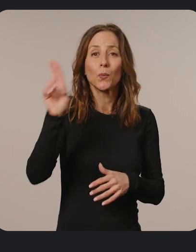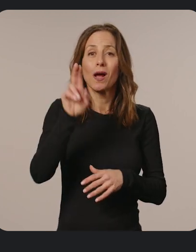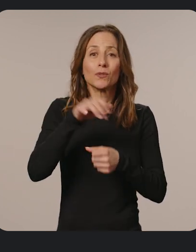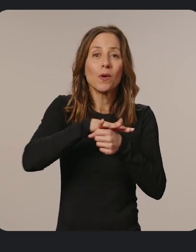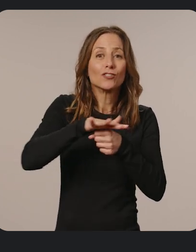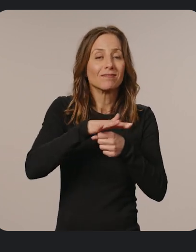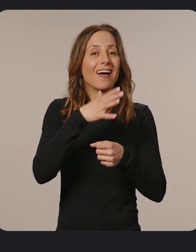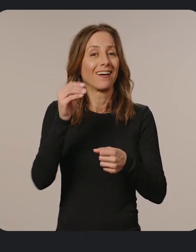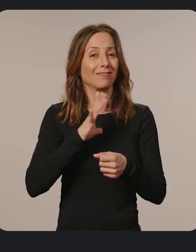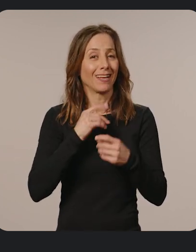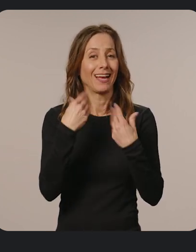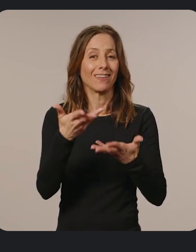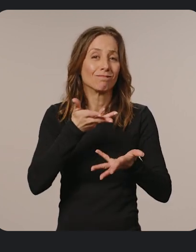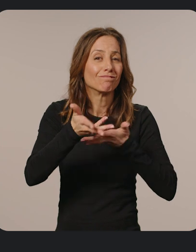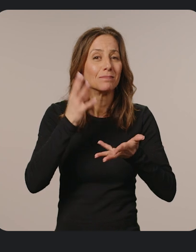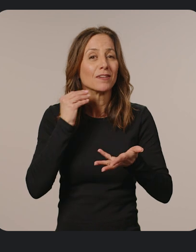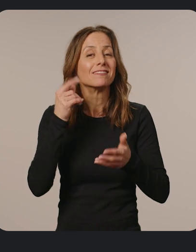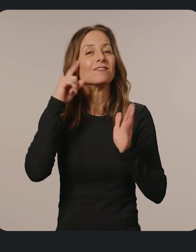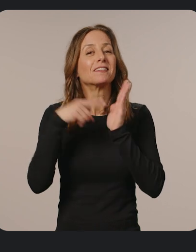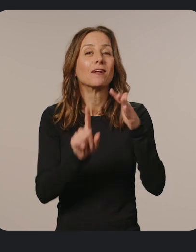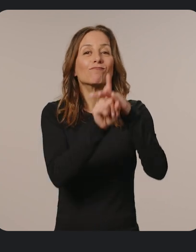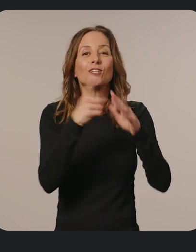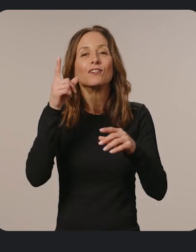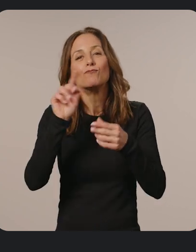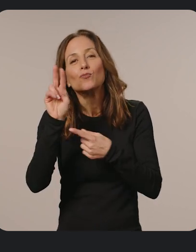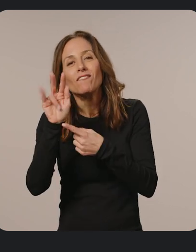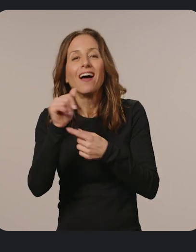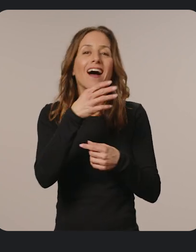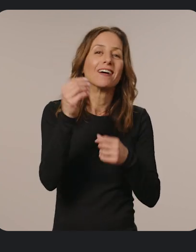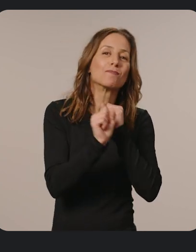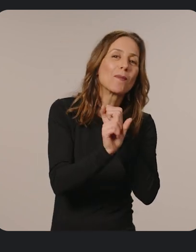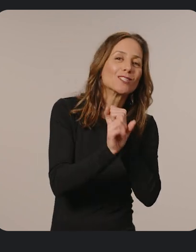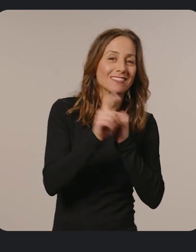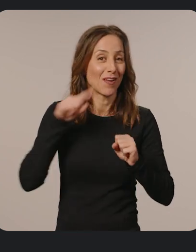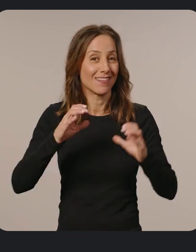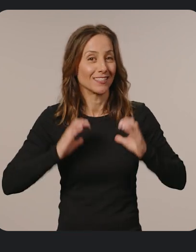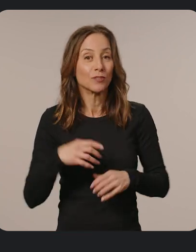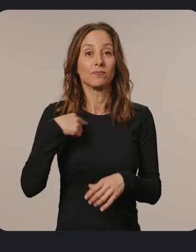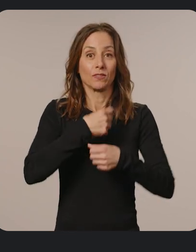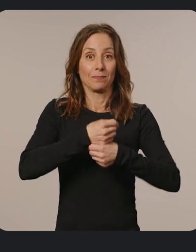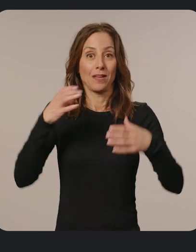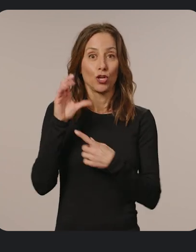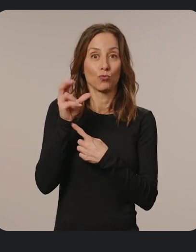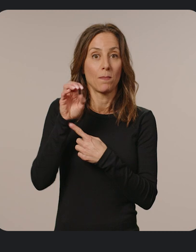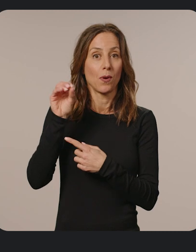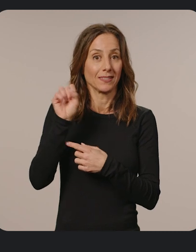and deliver interactive experiences like trivia and promotions. We expanded Chrome OS Flex last year